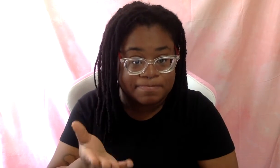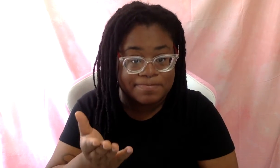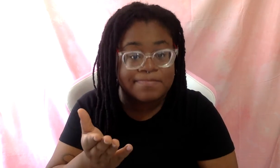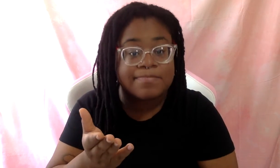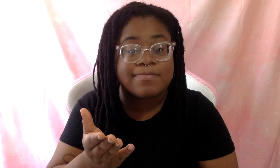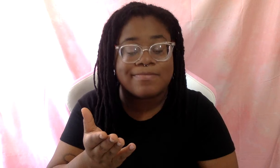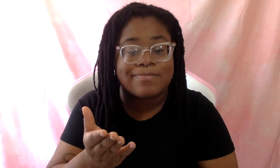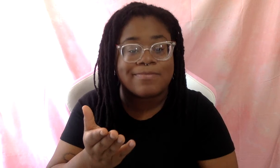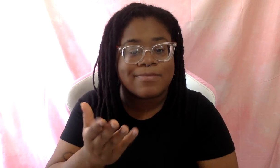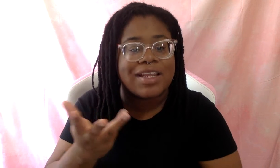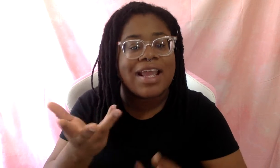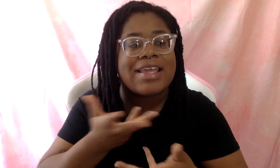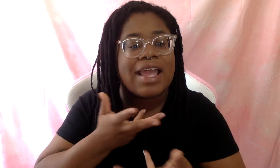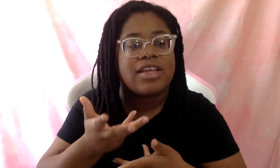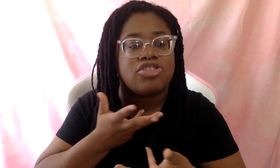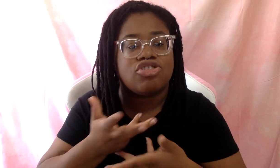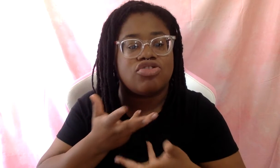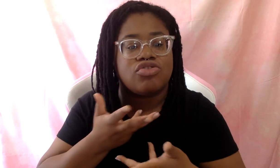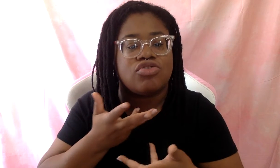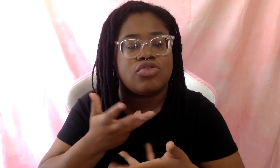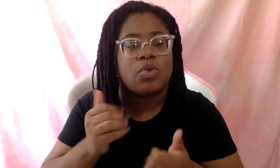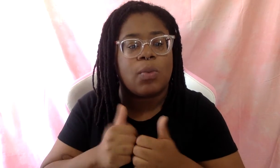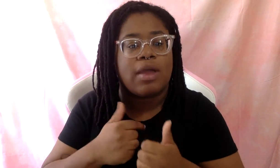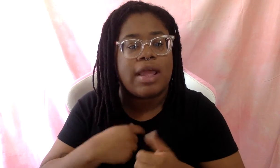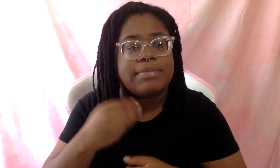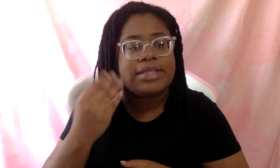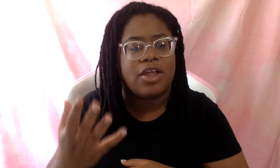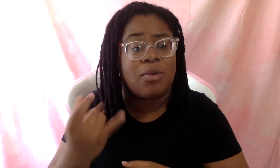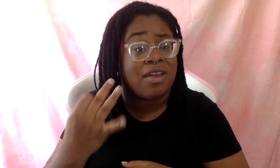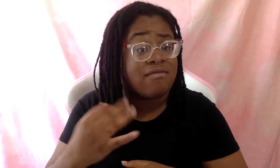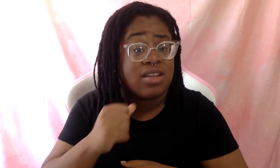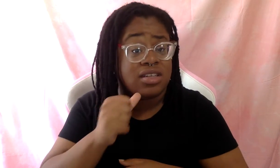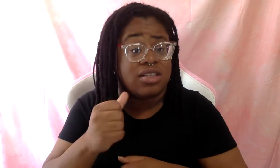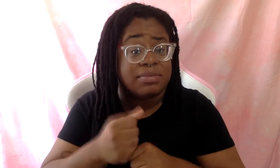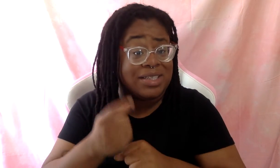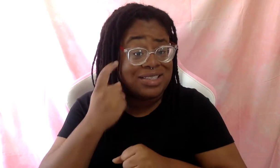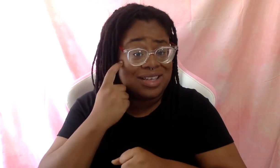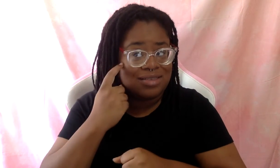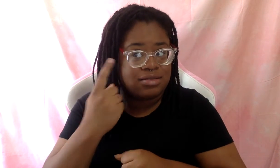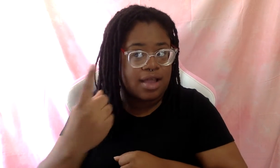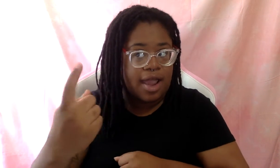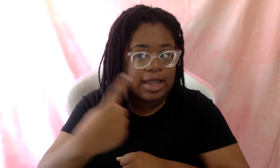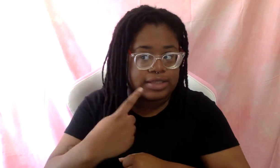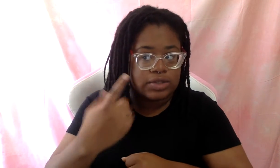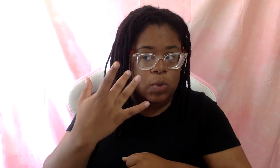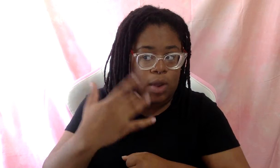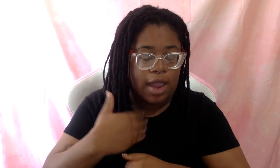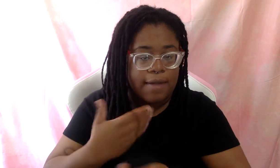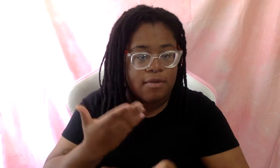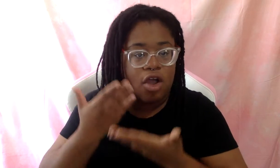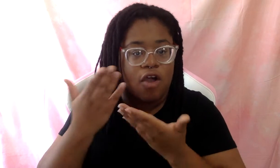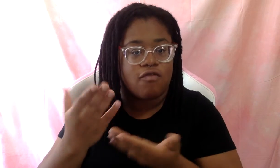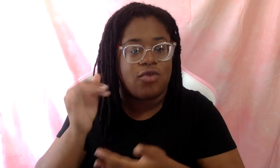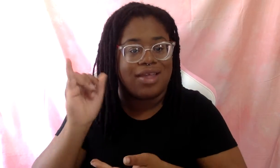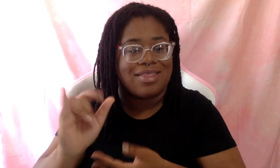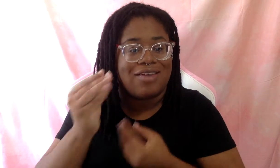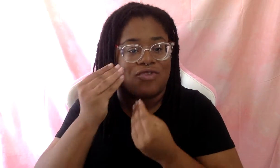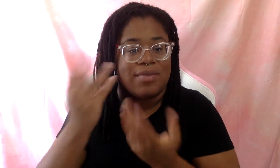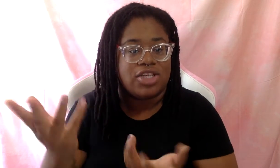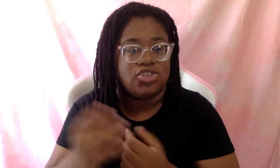engagement, what I'm telling you, if it doesn't make sense, ask me why I'm offering that information to you, ask